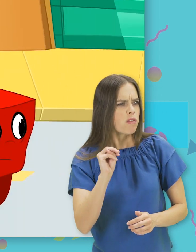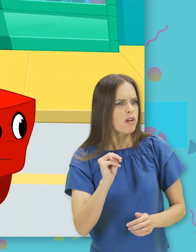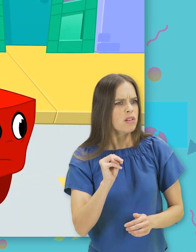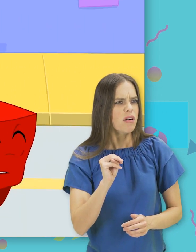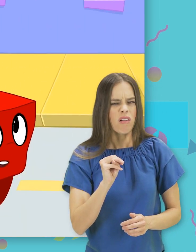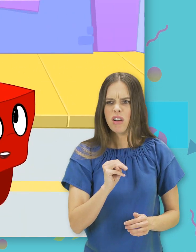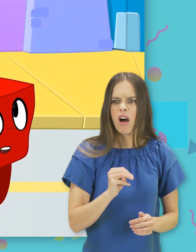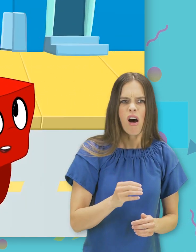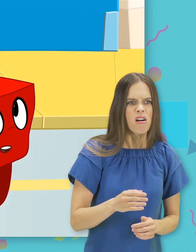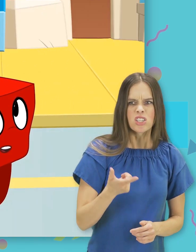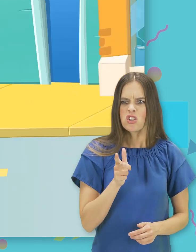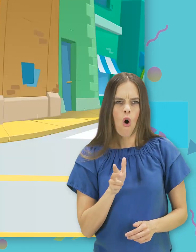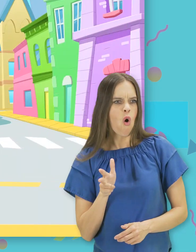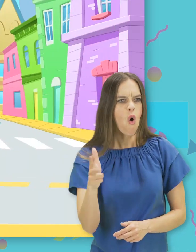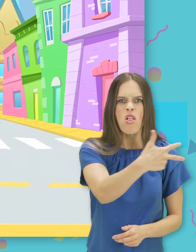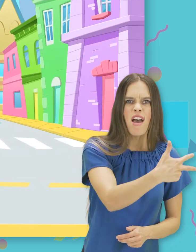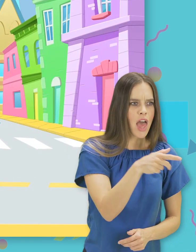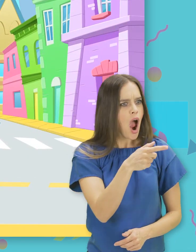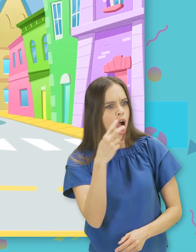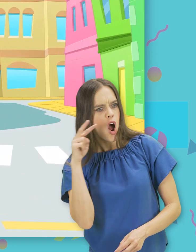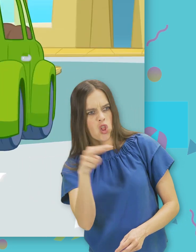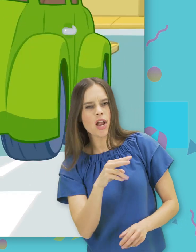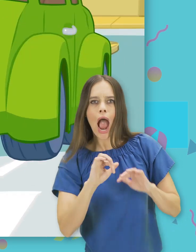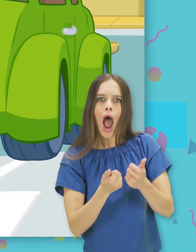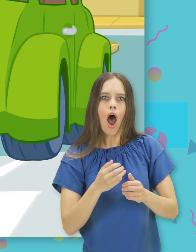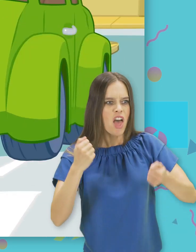Morple, take a left here. Look at how that car is parked.